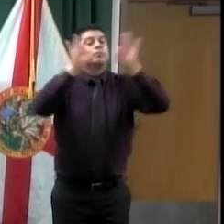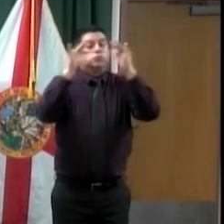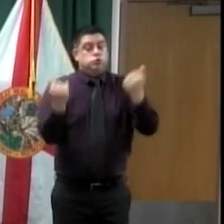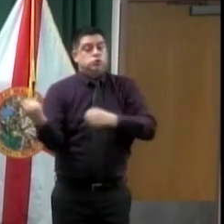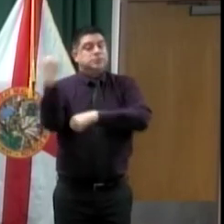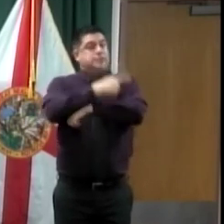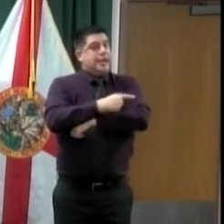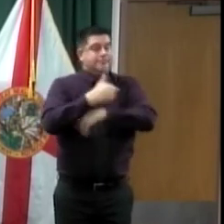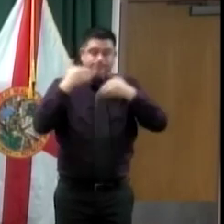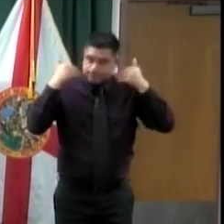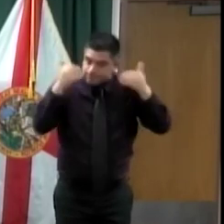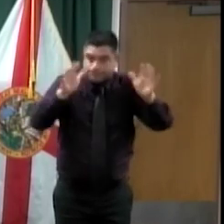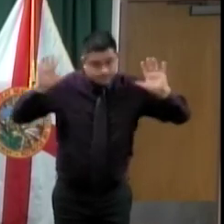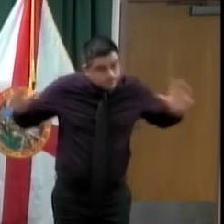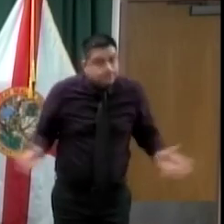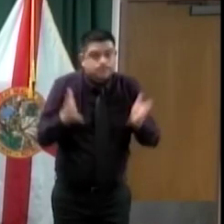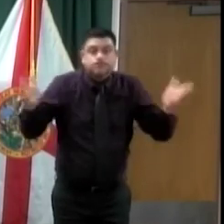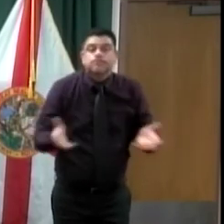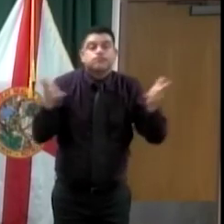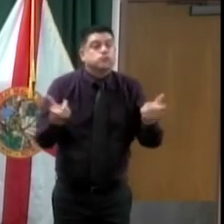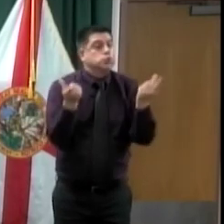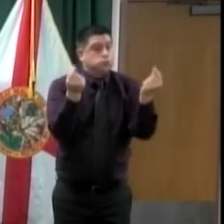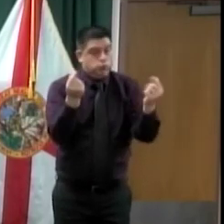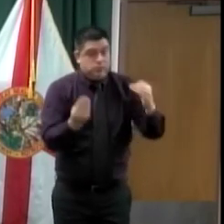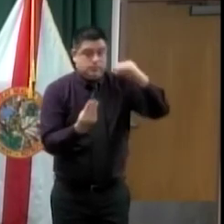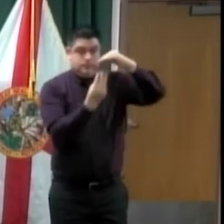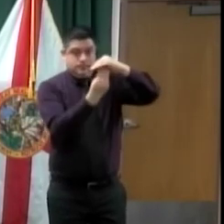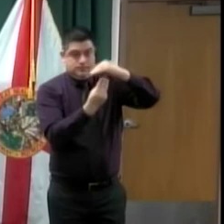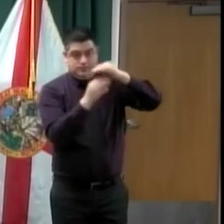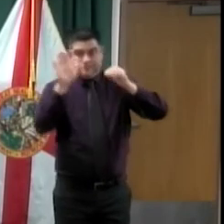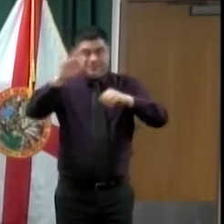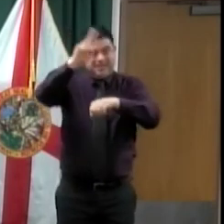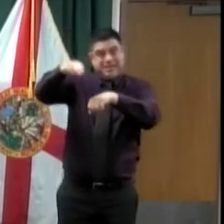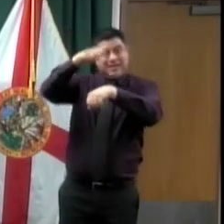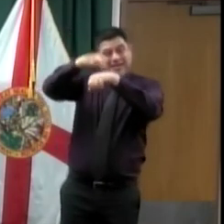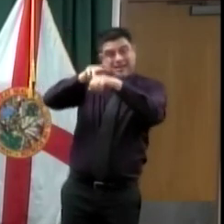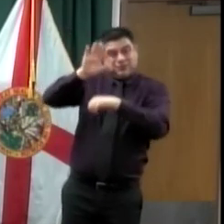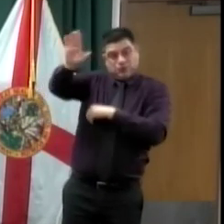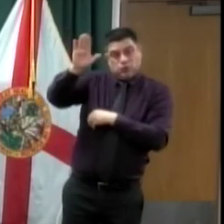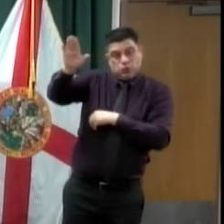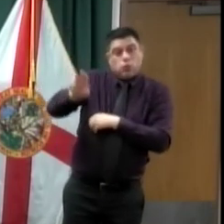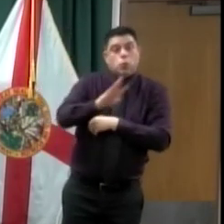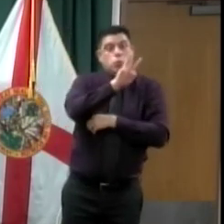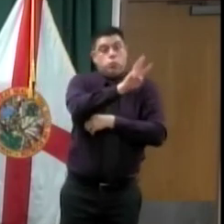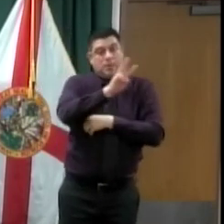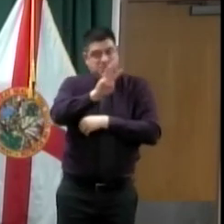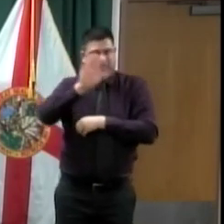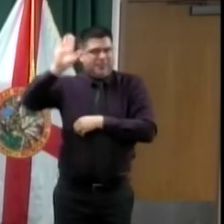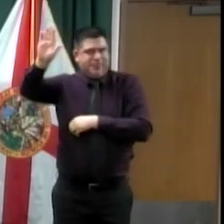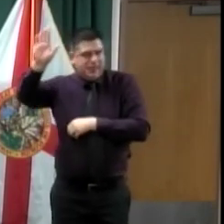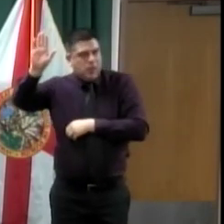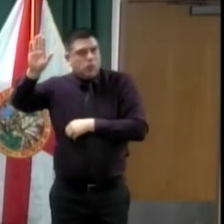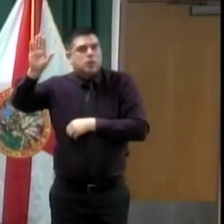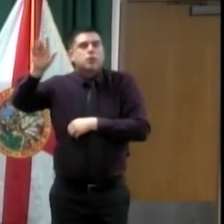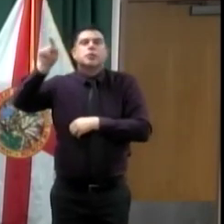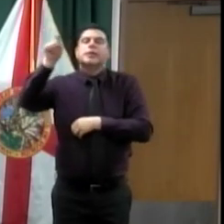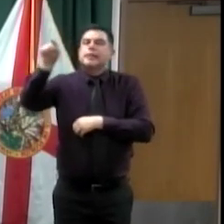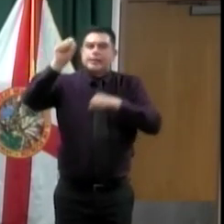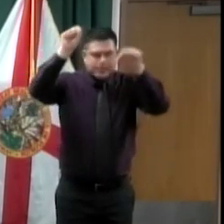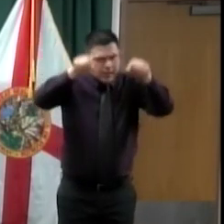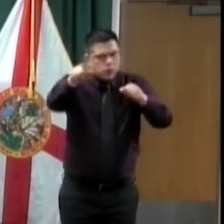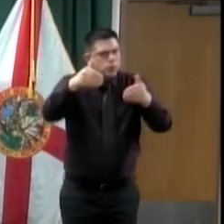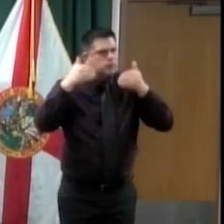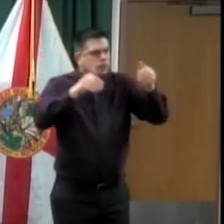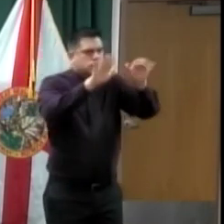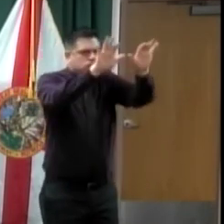Census webpage, log in, do your information. That way, we all have been counted. It's important